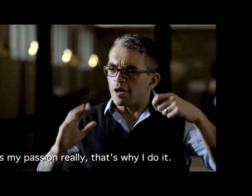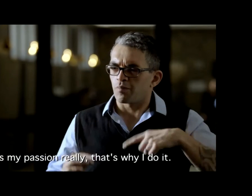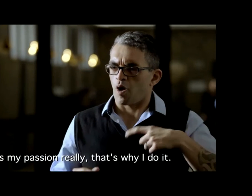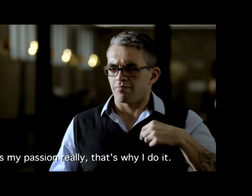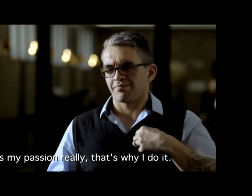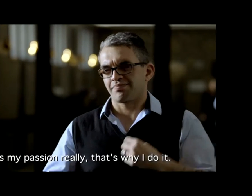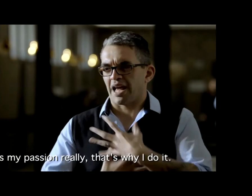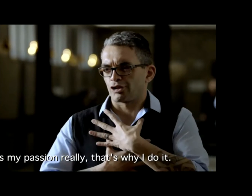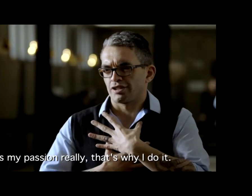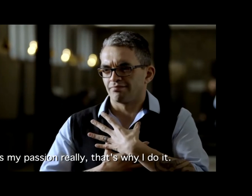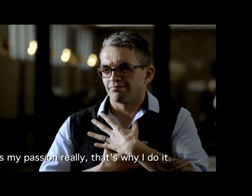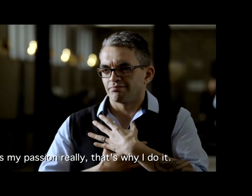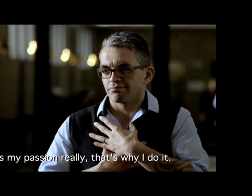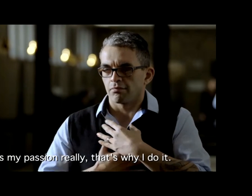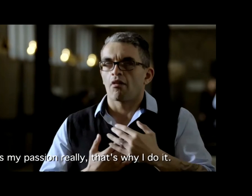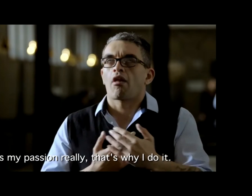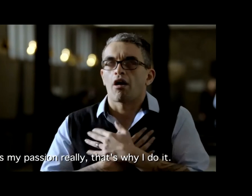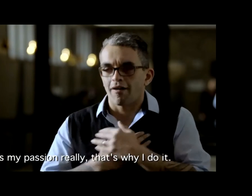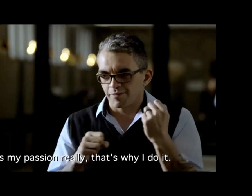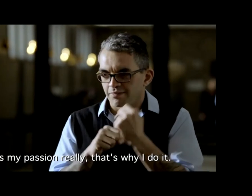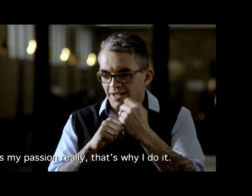passion, really. That's why I do it. I love making films.